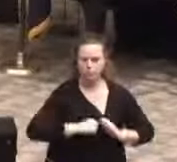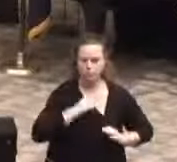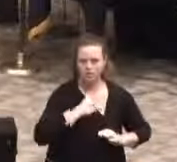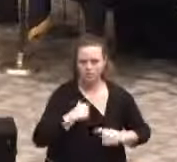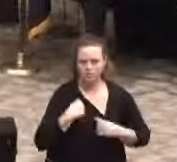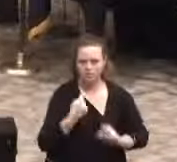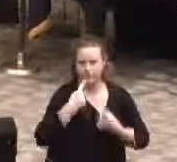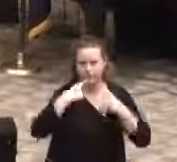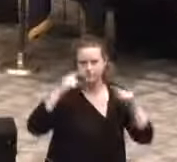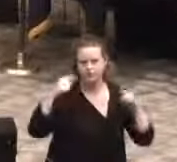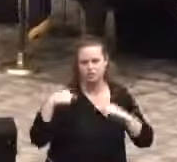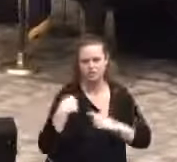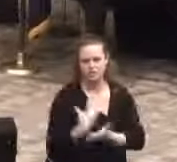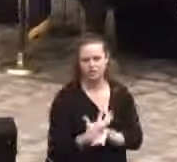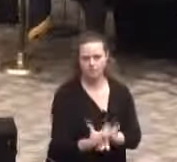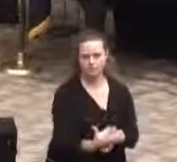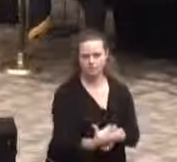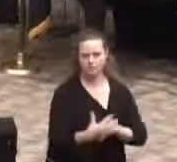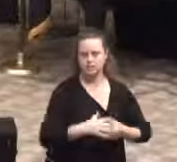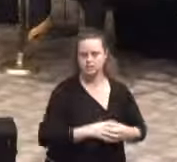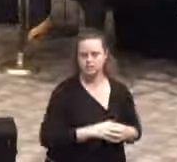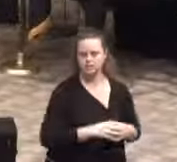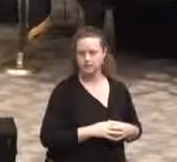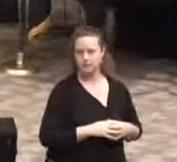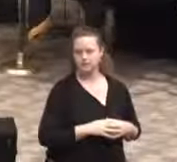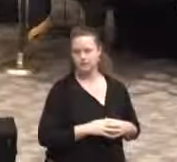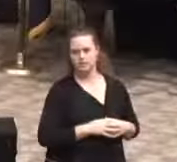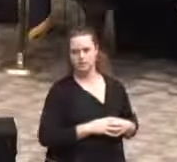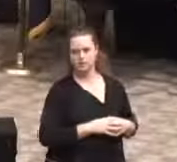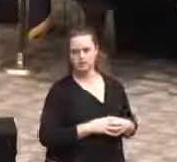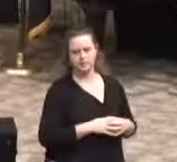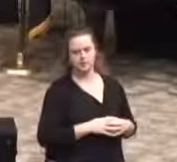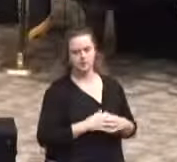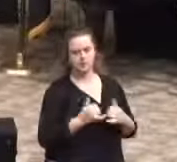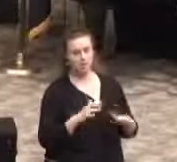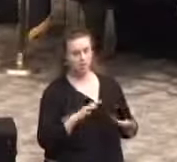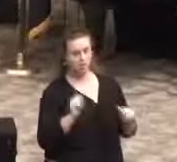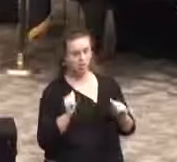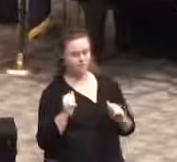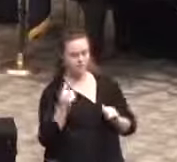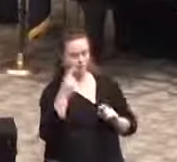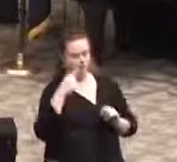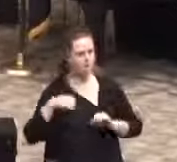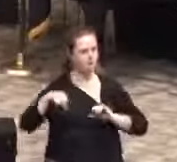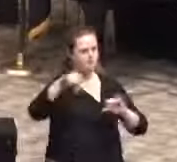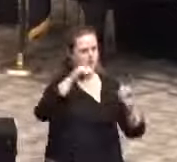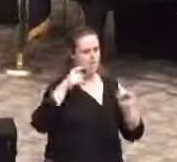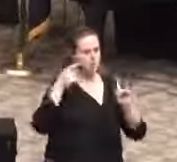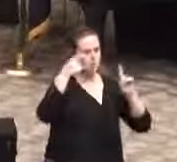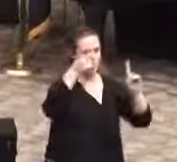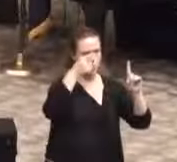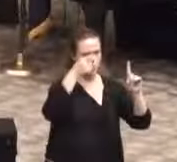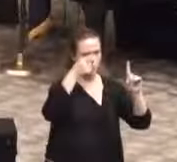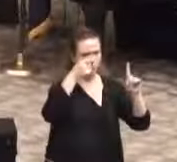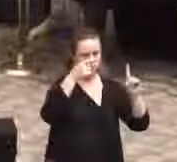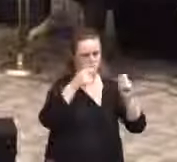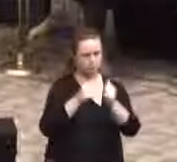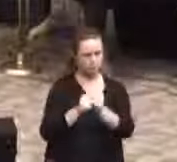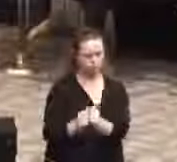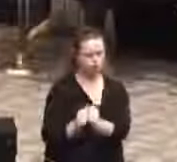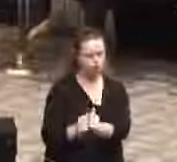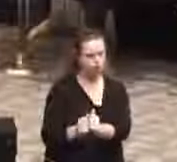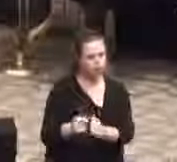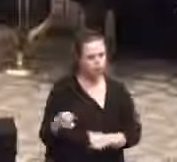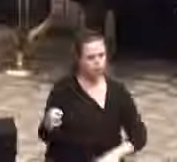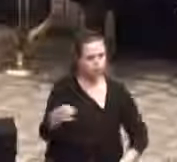that we have accomplished in the past five weeks. We now leave with one common goal. On the